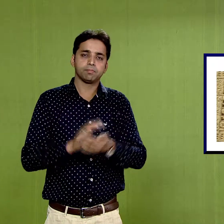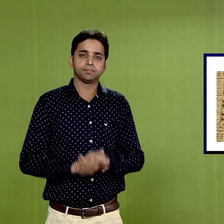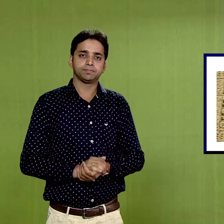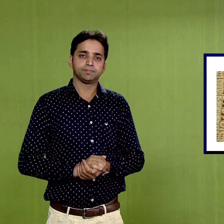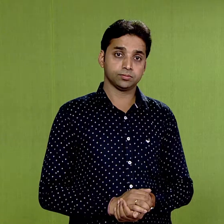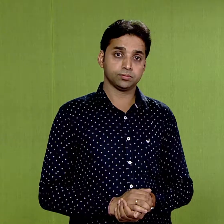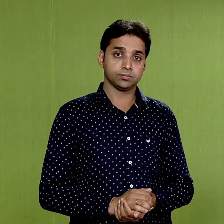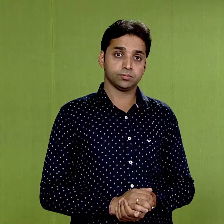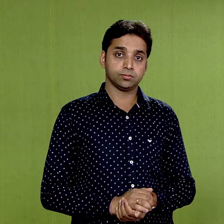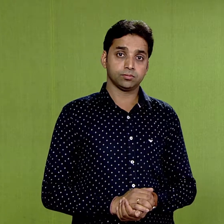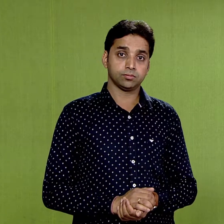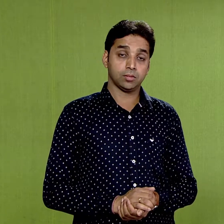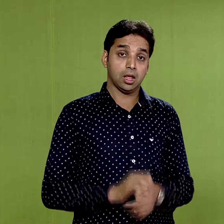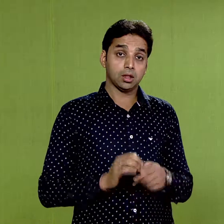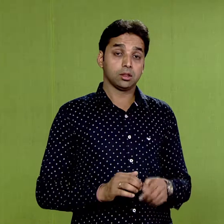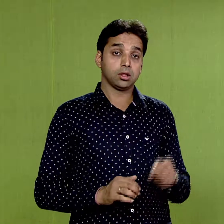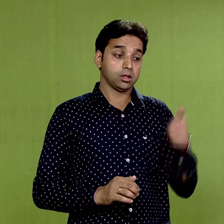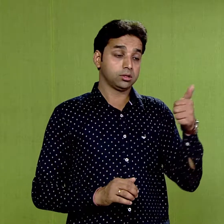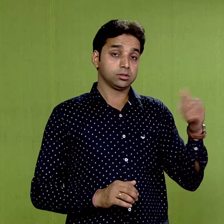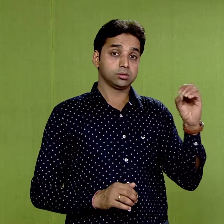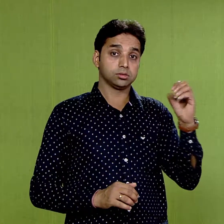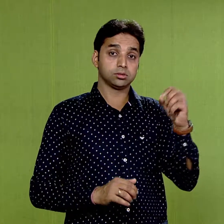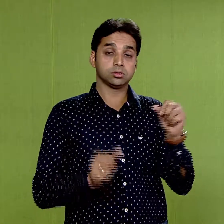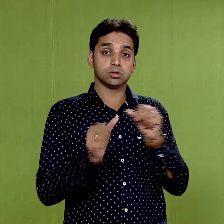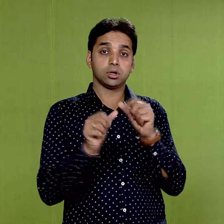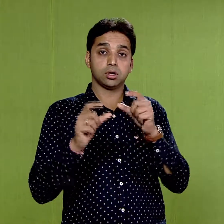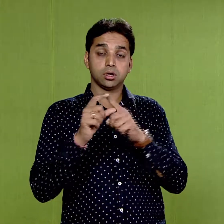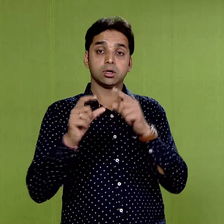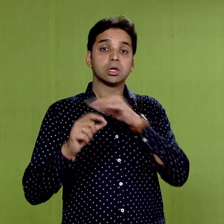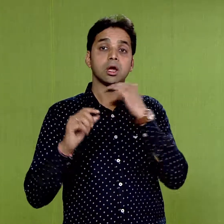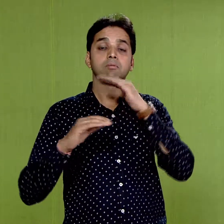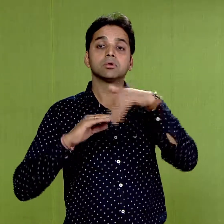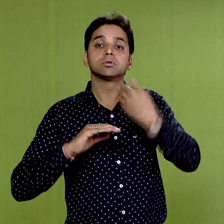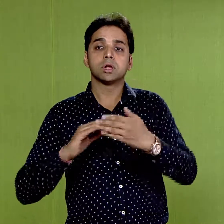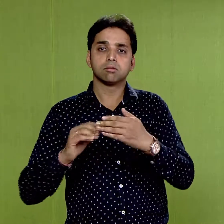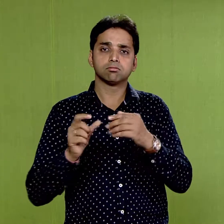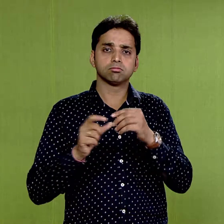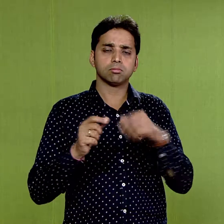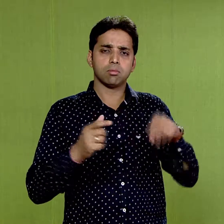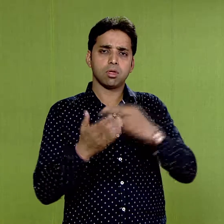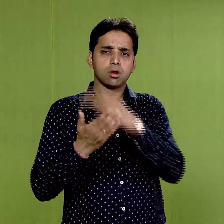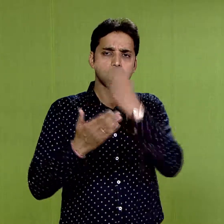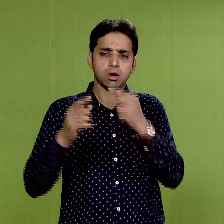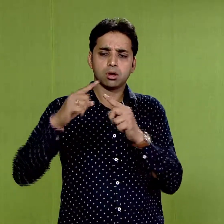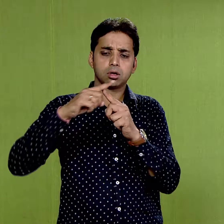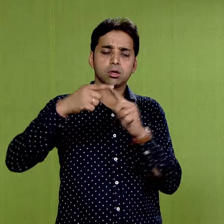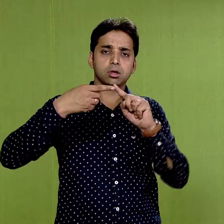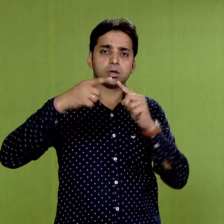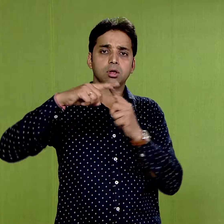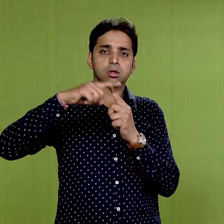The 6th century AD text on Aesthetics